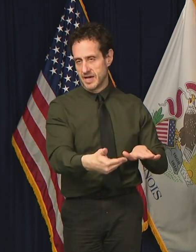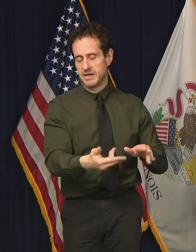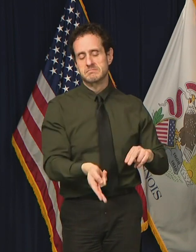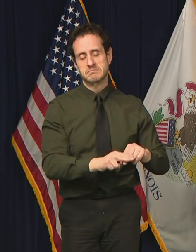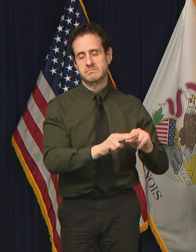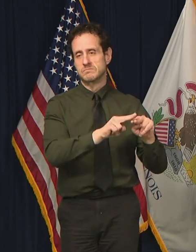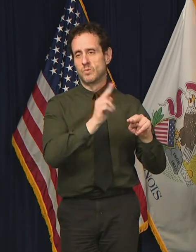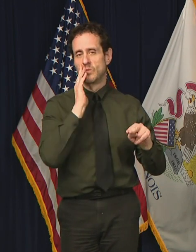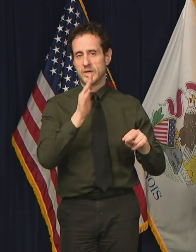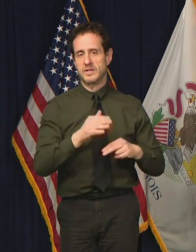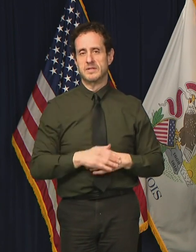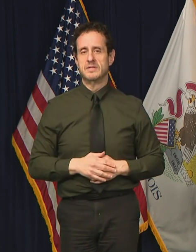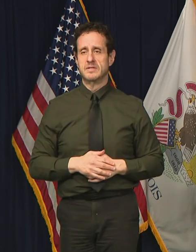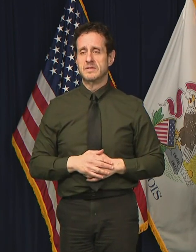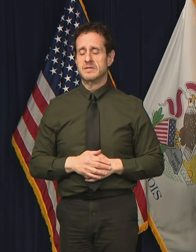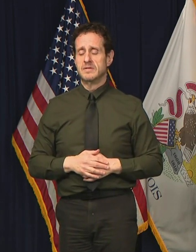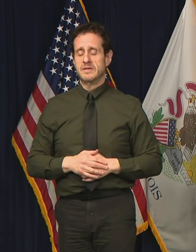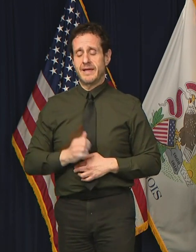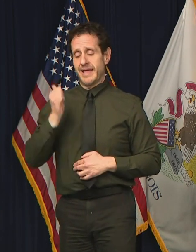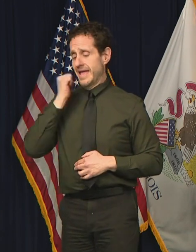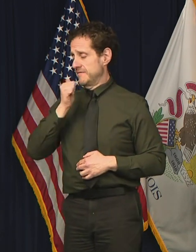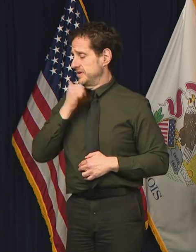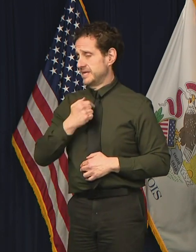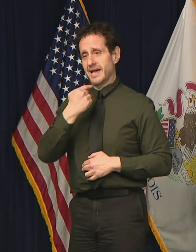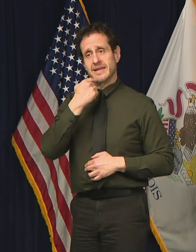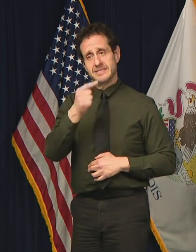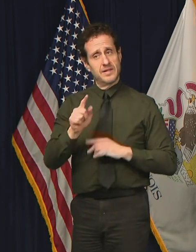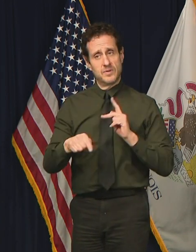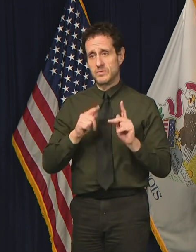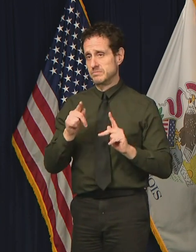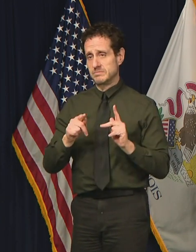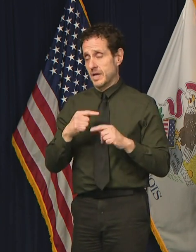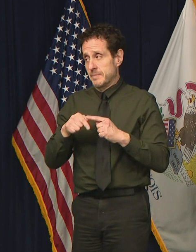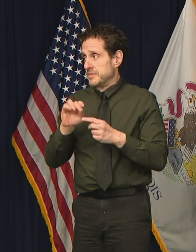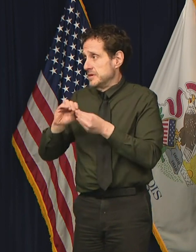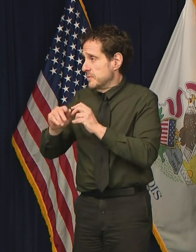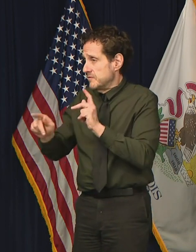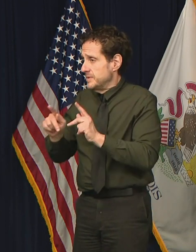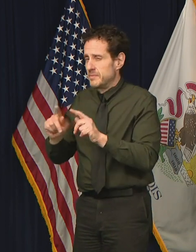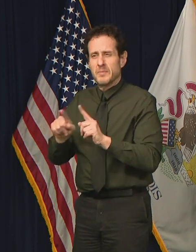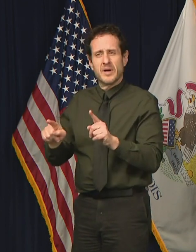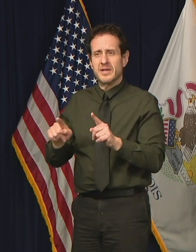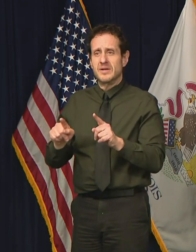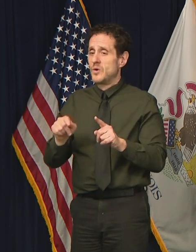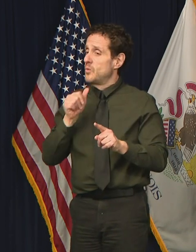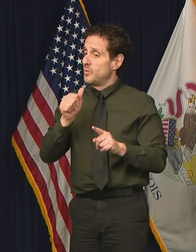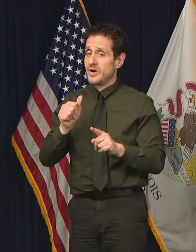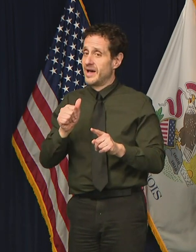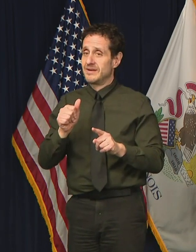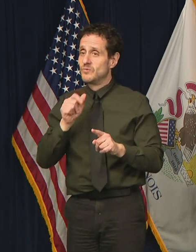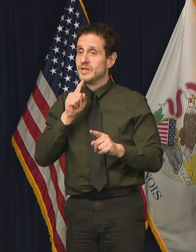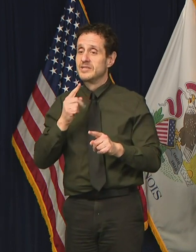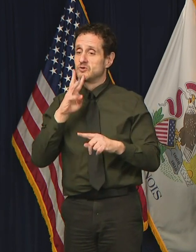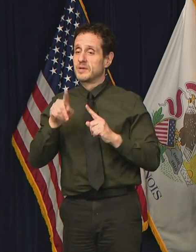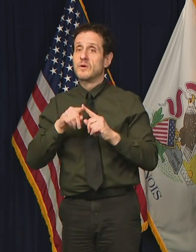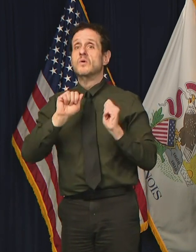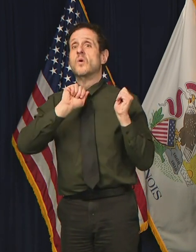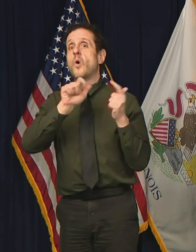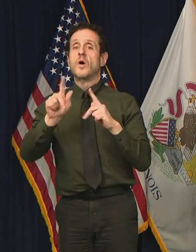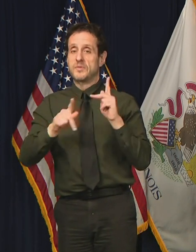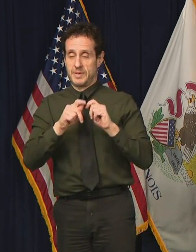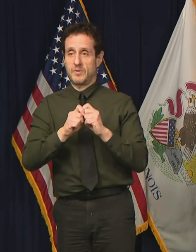that I report do not capture all of the people in Illinois with COVID-19. Many of you know